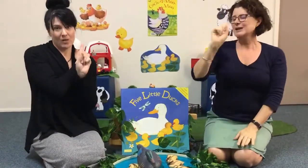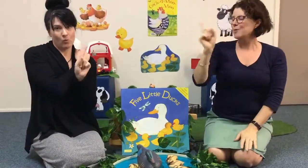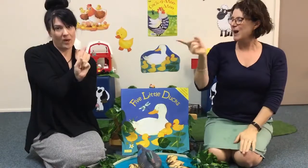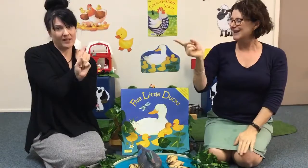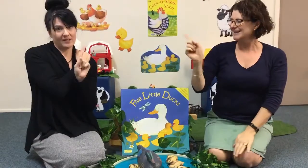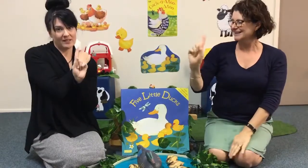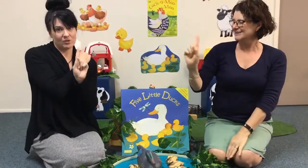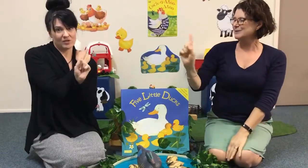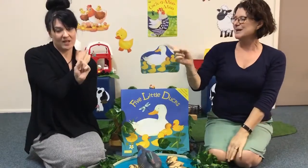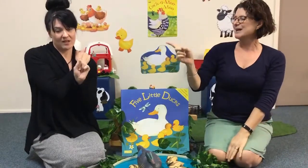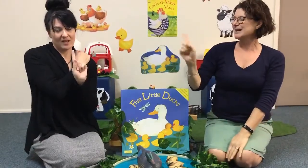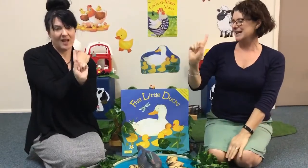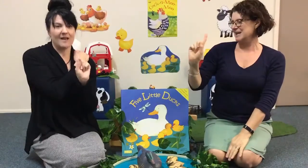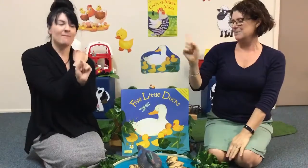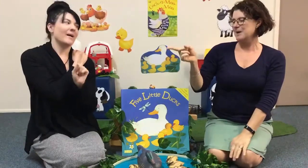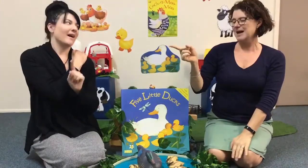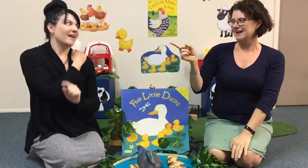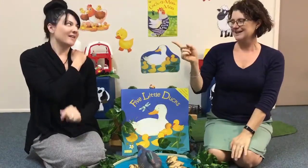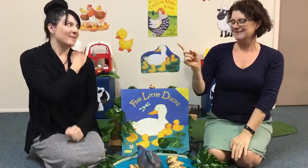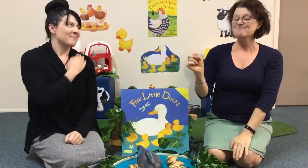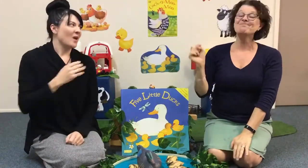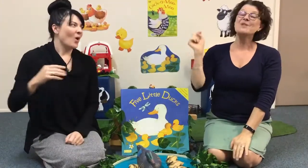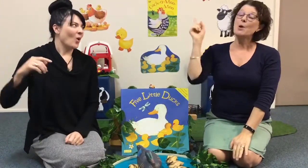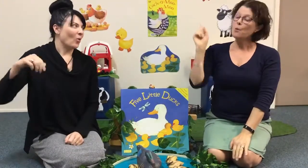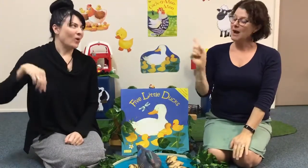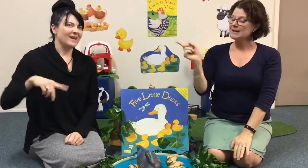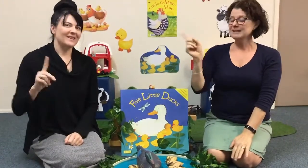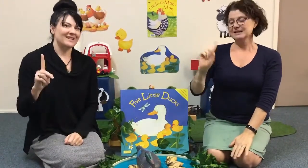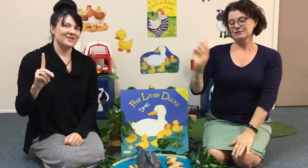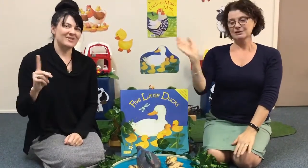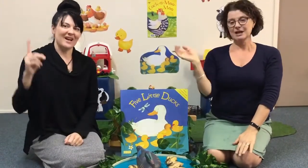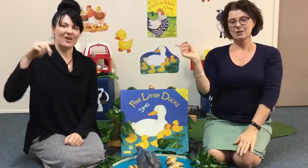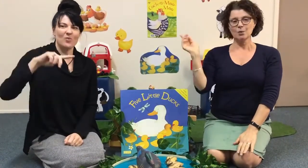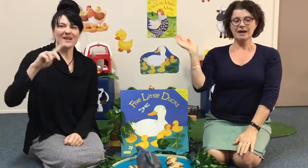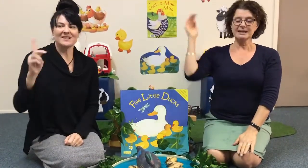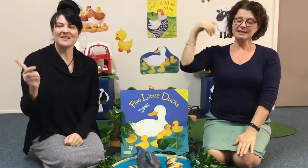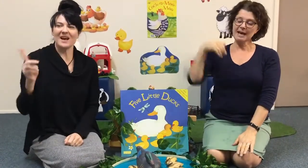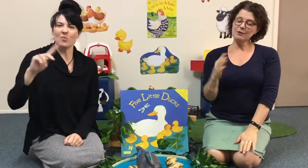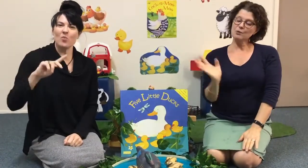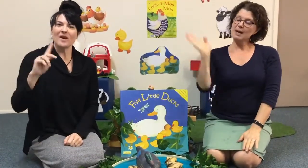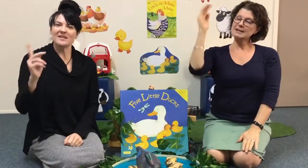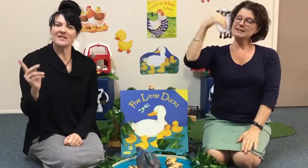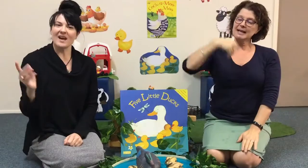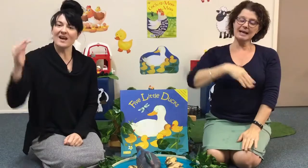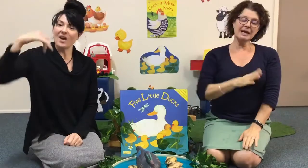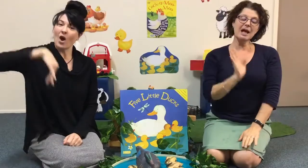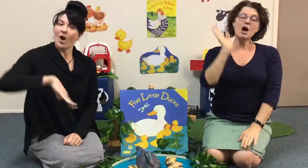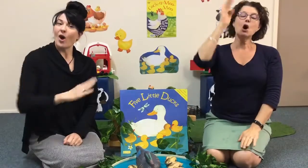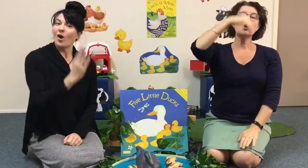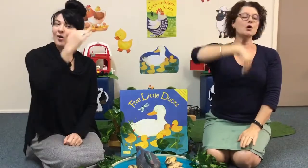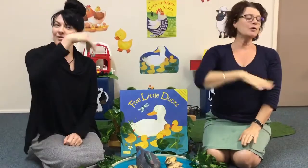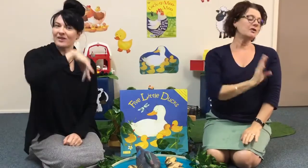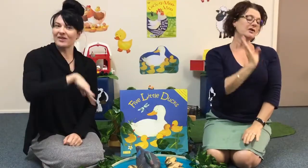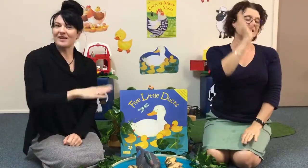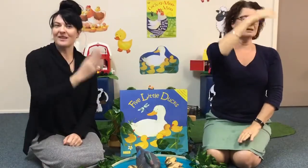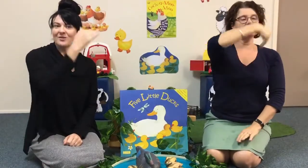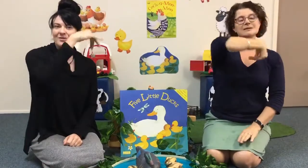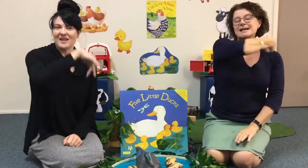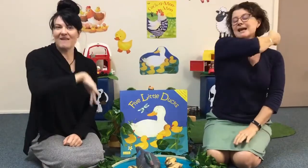one little duck came back One little duck went out one day Over the hills and